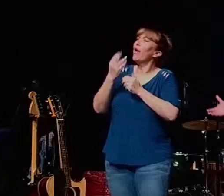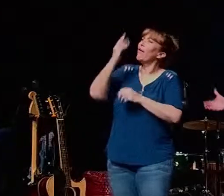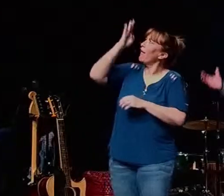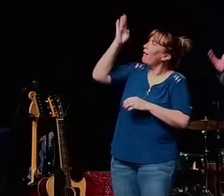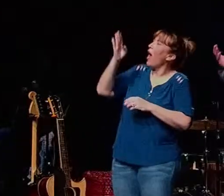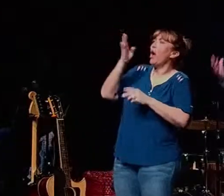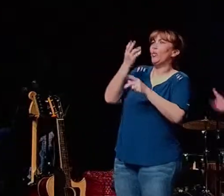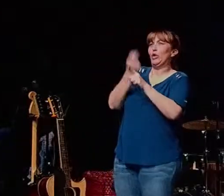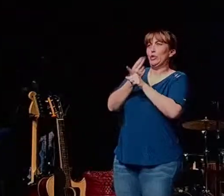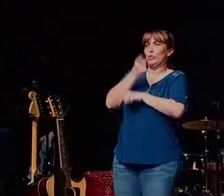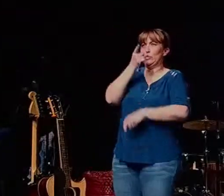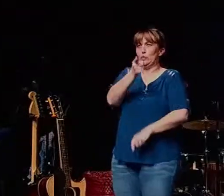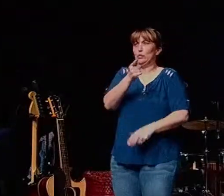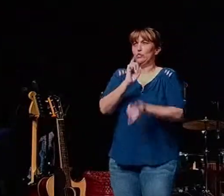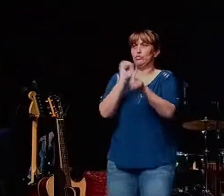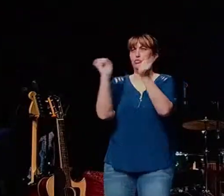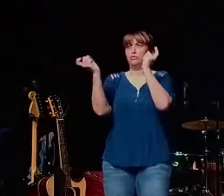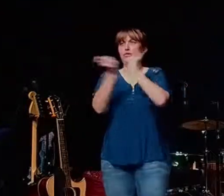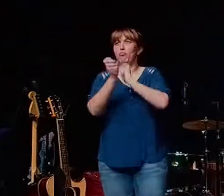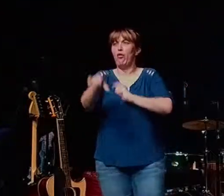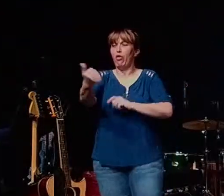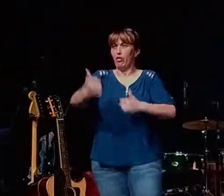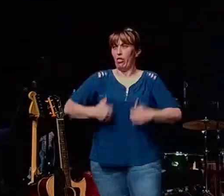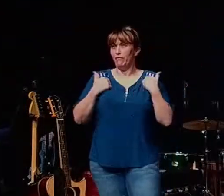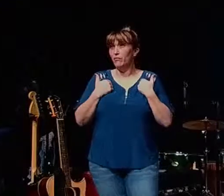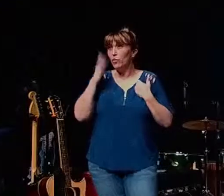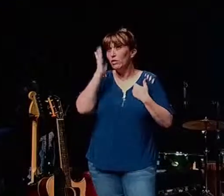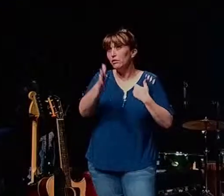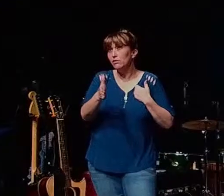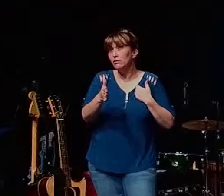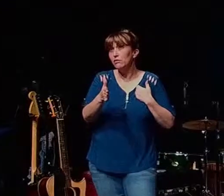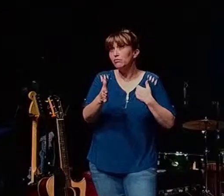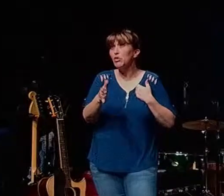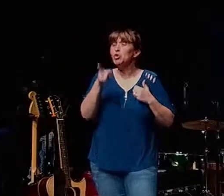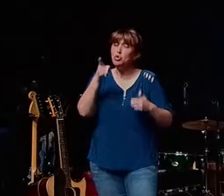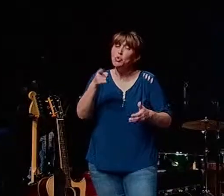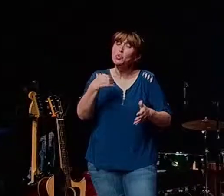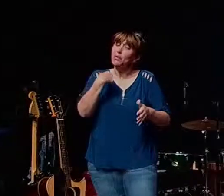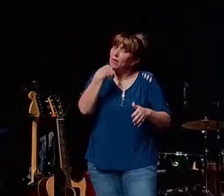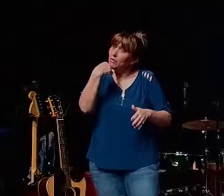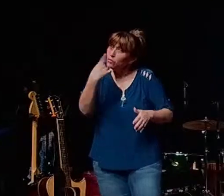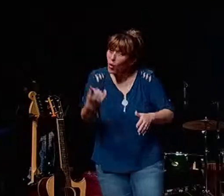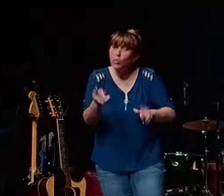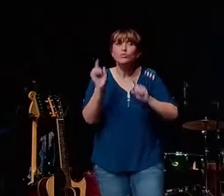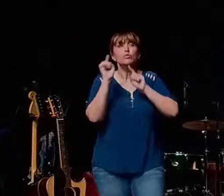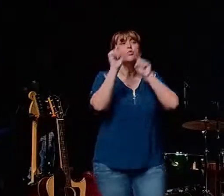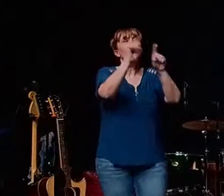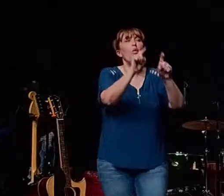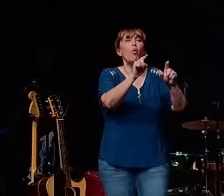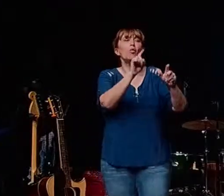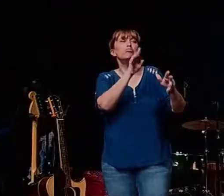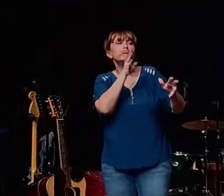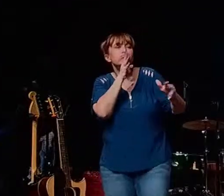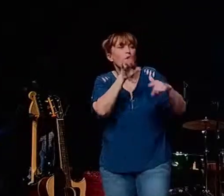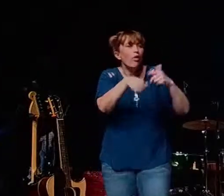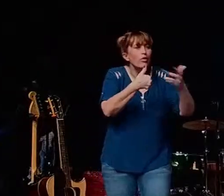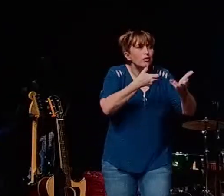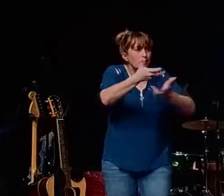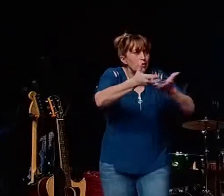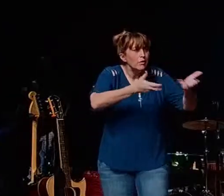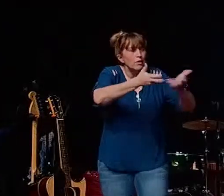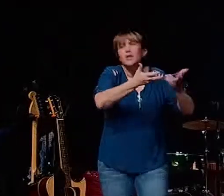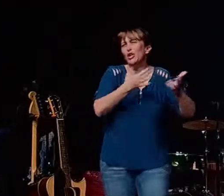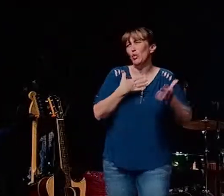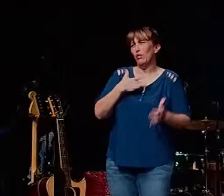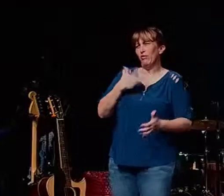by god to transform lives and you will be told to go places and speak to people and you will feel weird